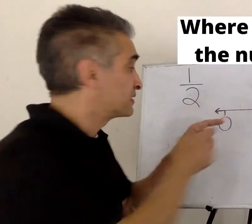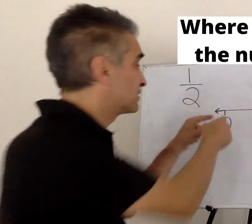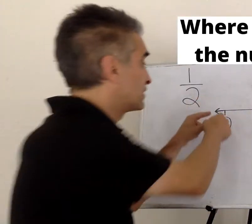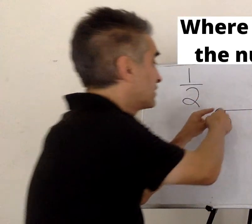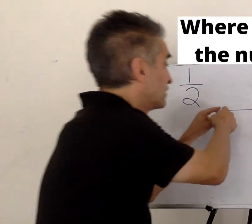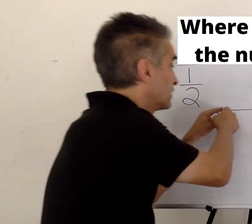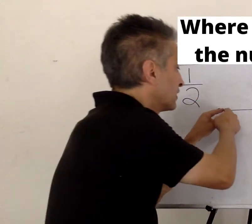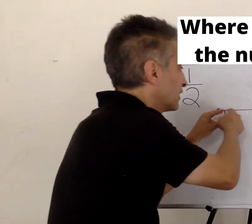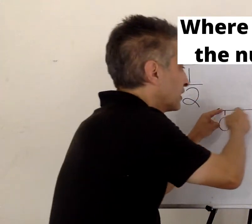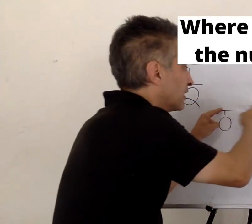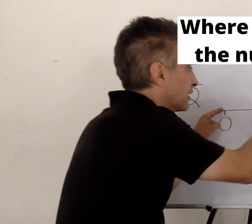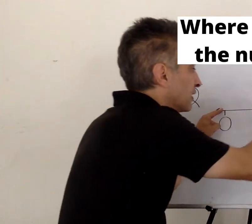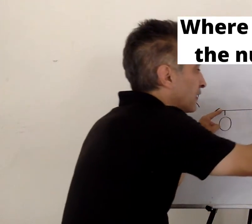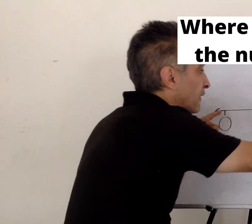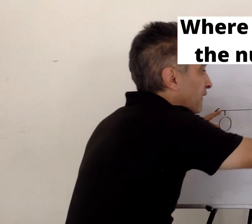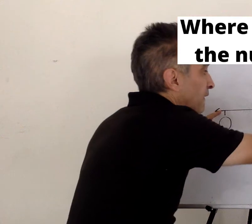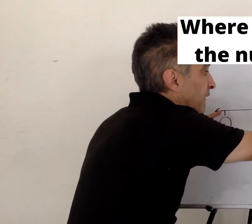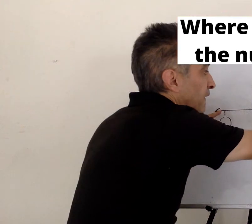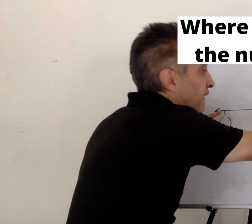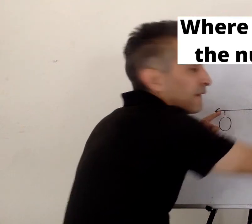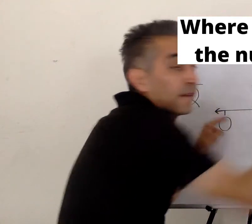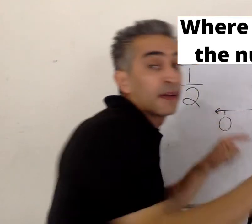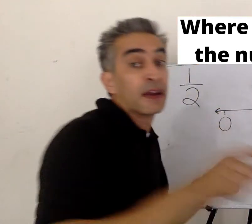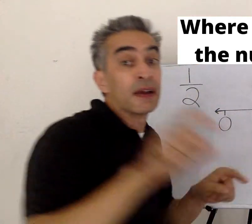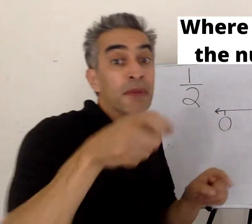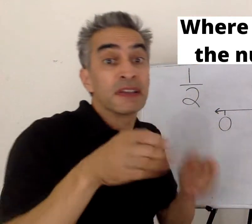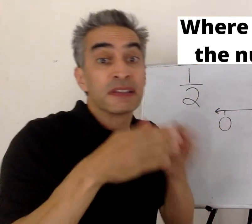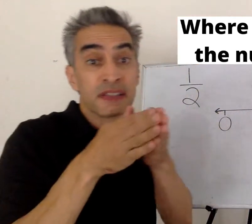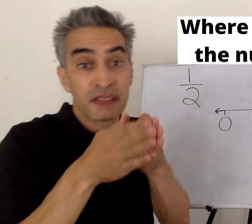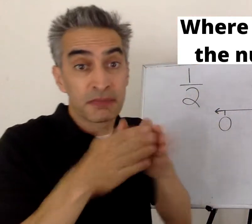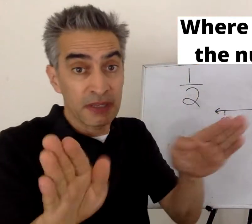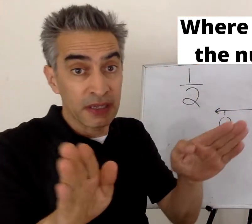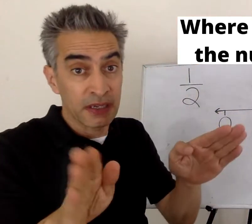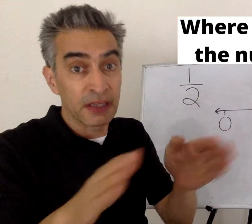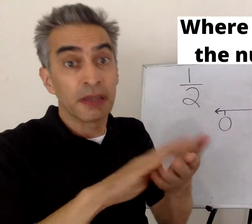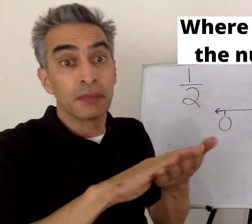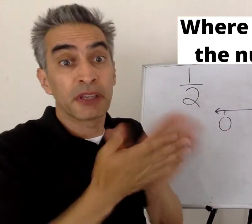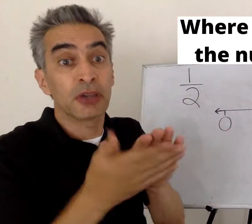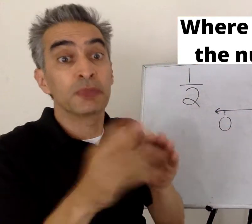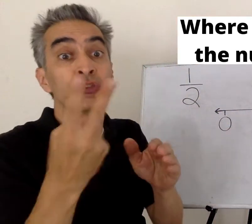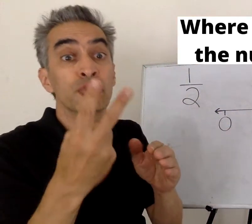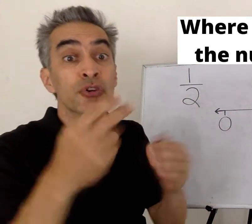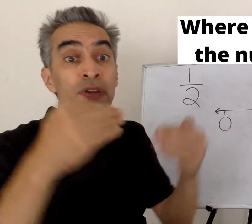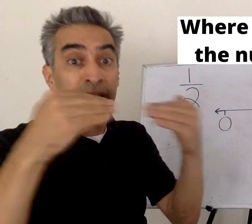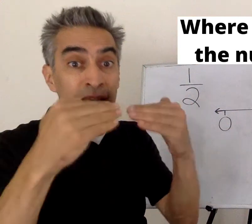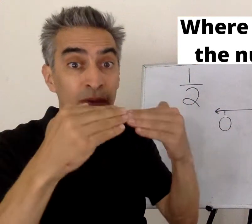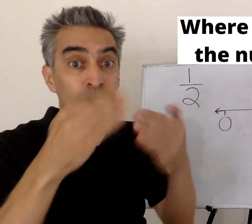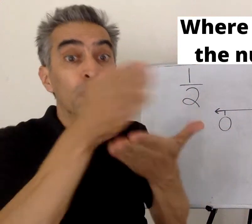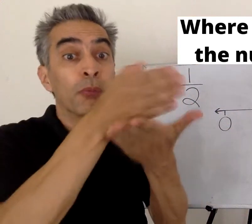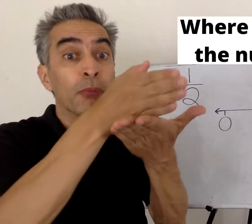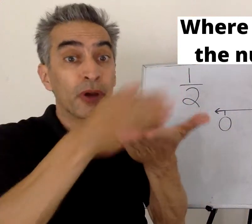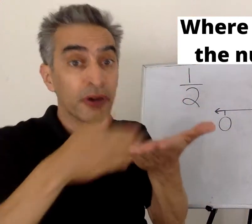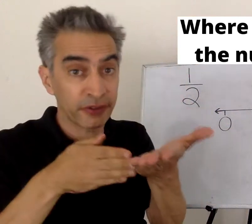This two means we're going to take this line and split it into two equal parts.